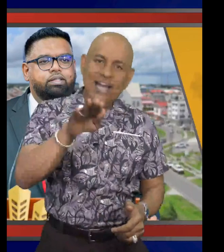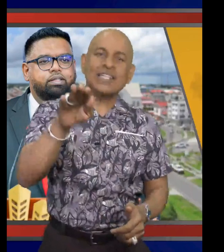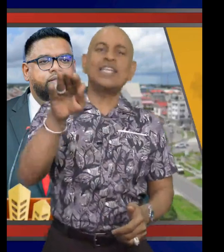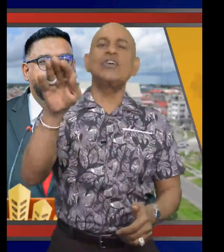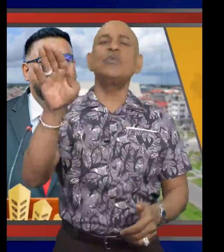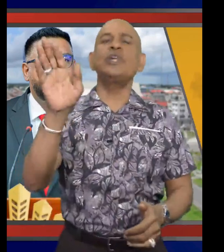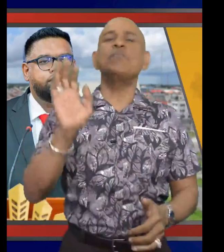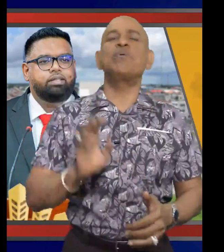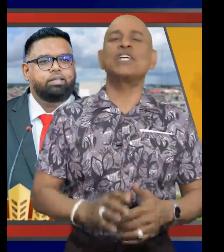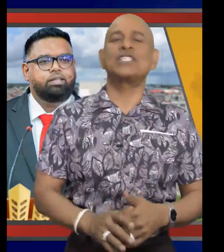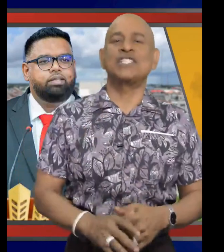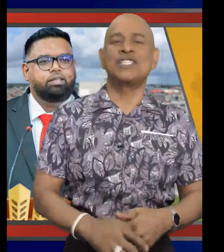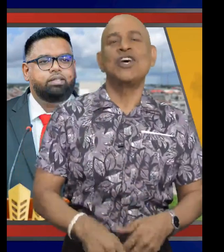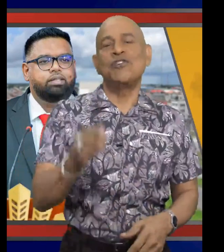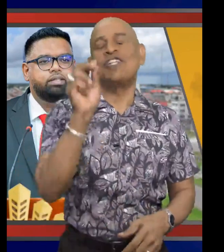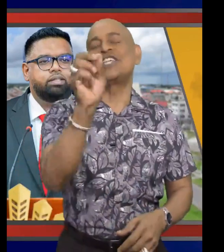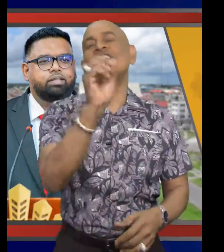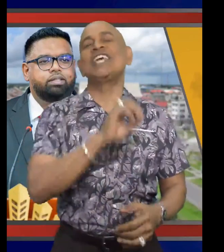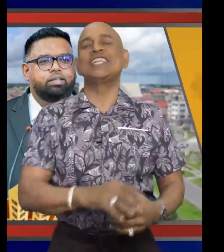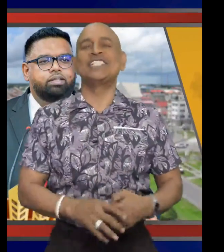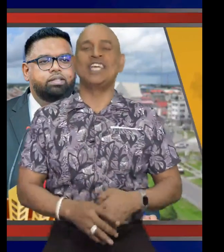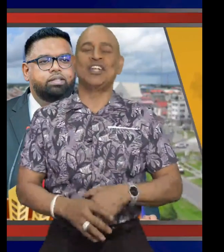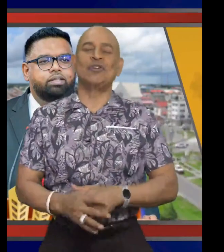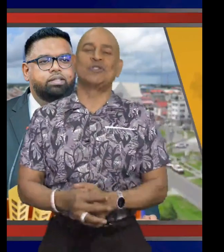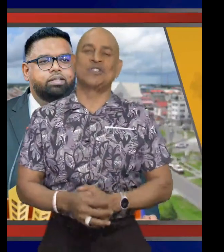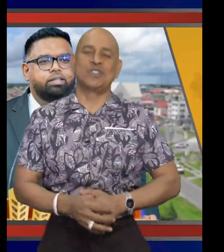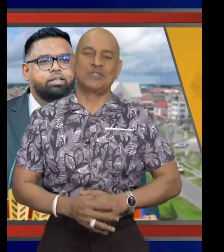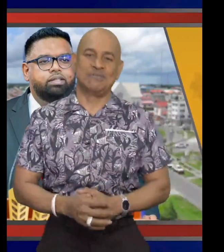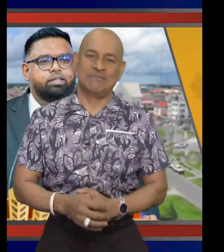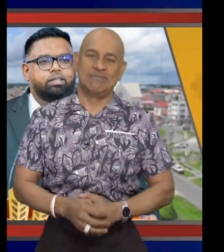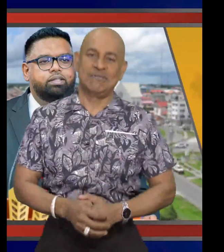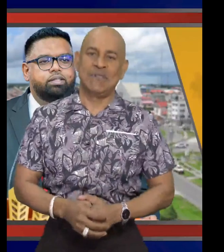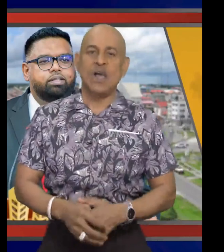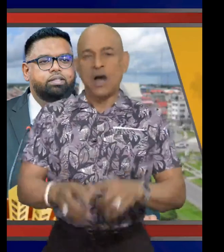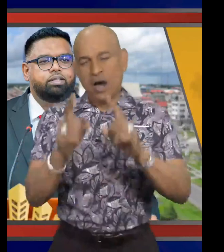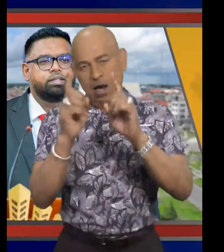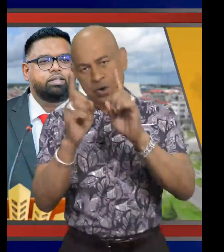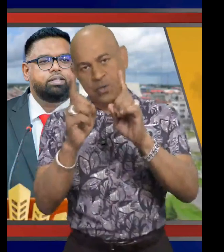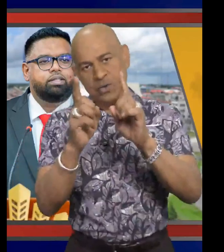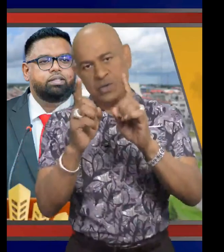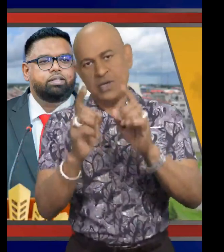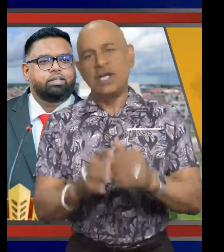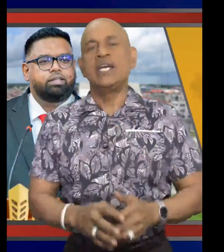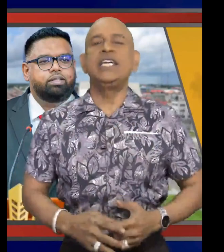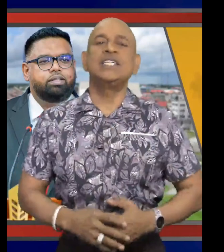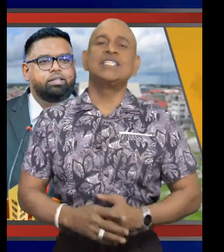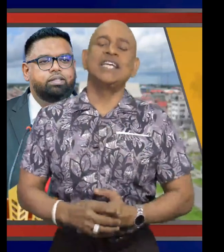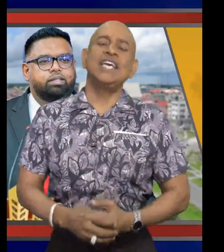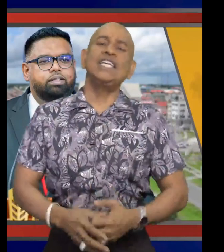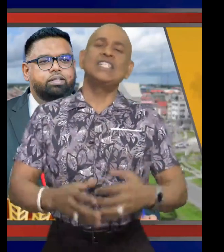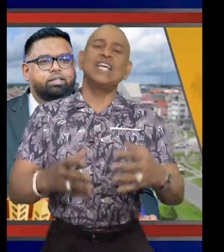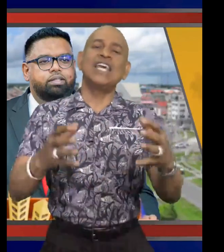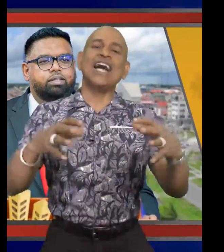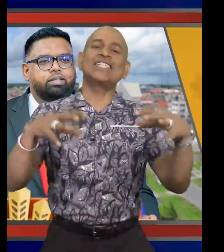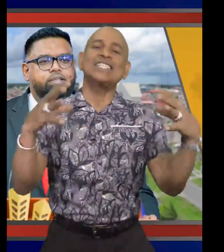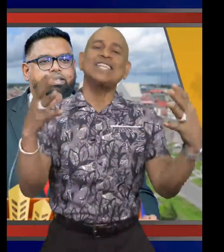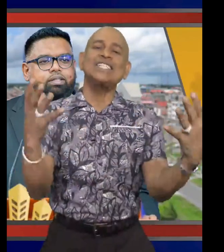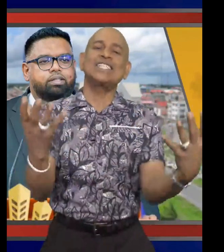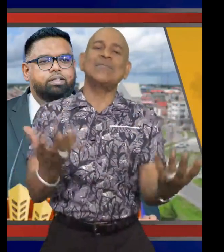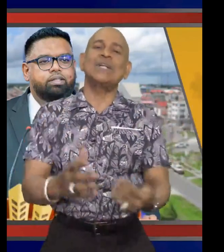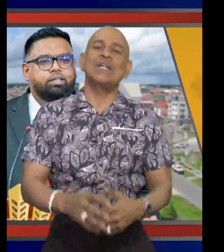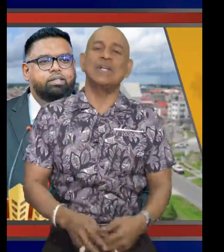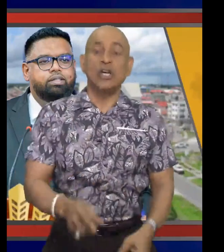interacting with the press recently at the State House, how he is easily